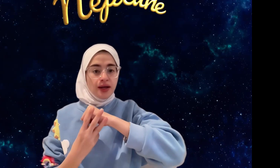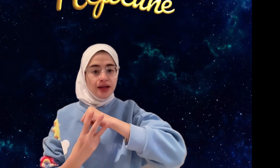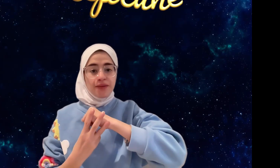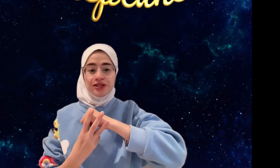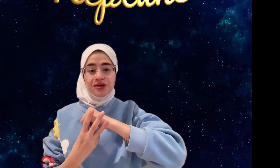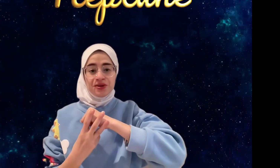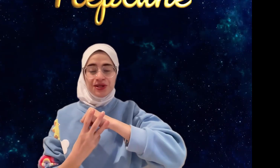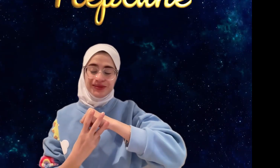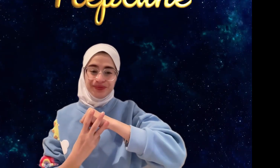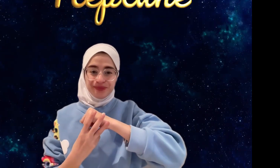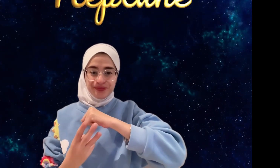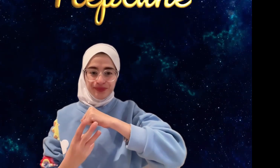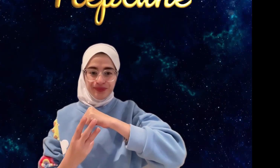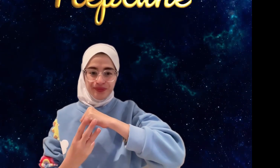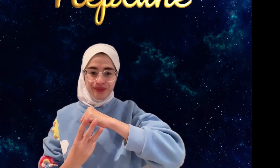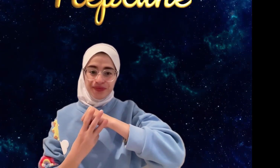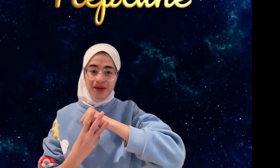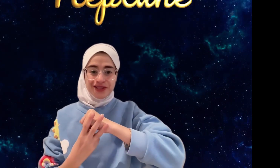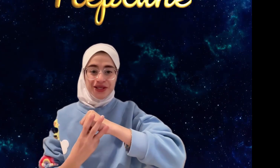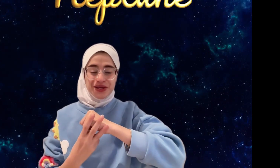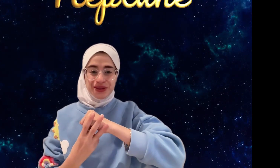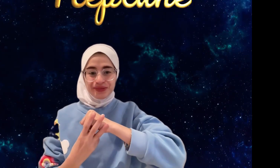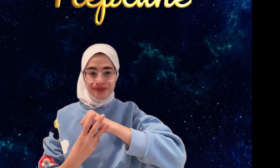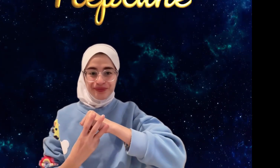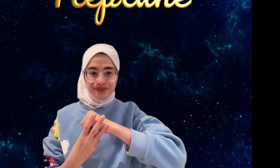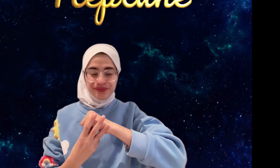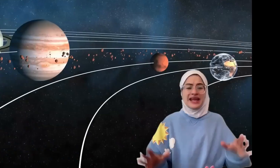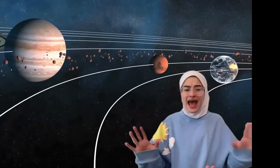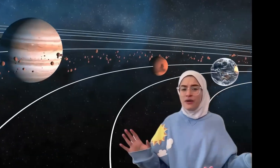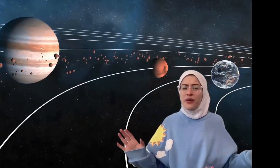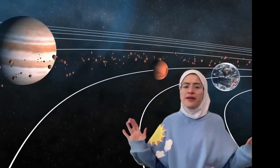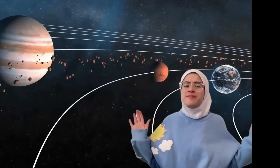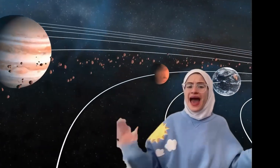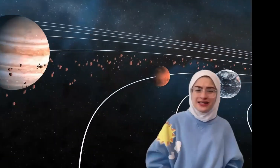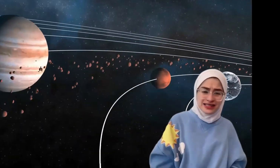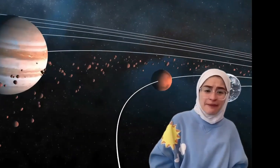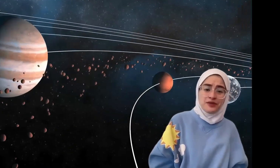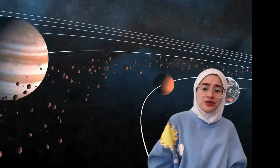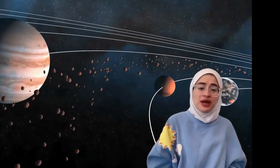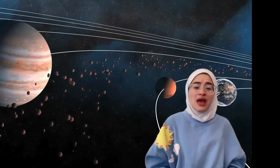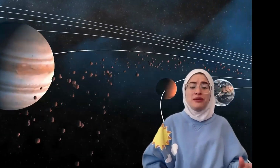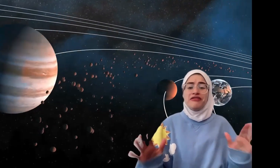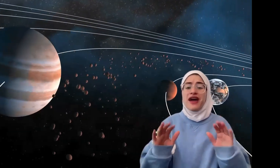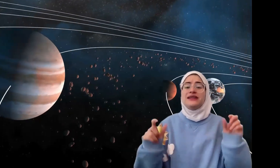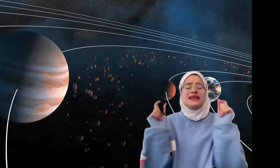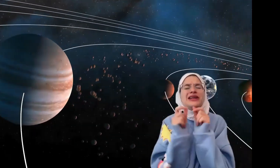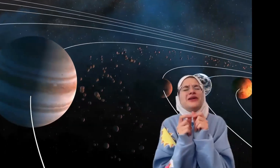Neptune. Neptune. Now, going past Neptune, we find little